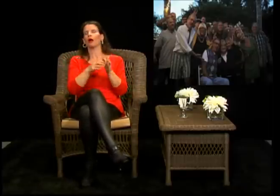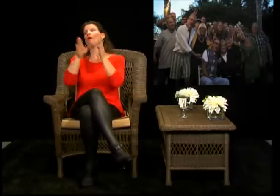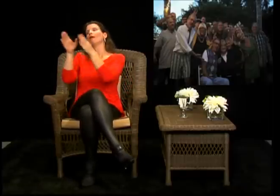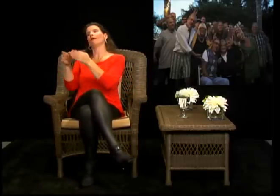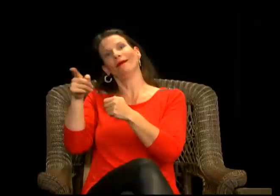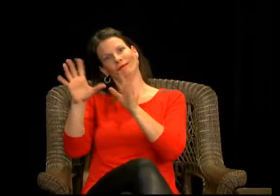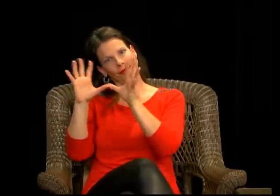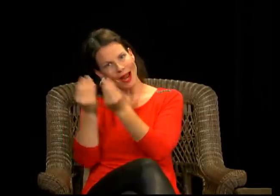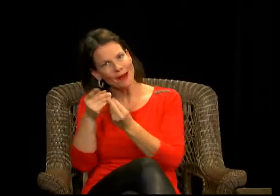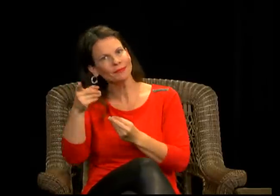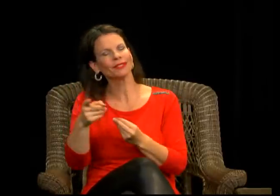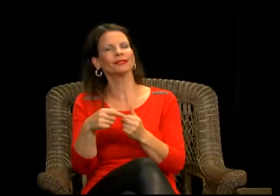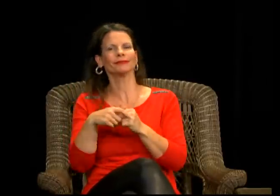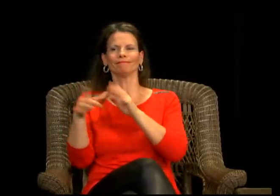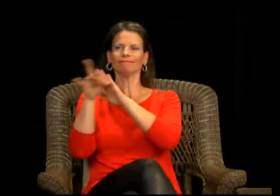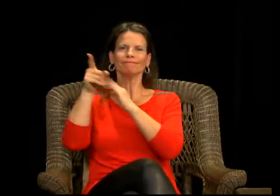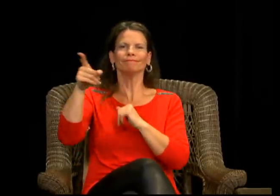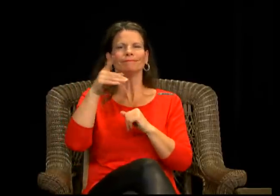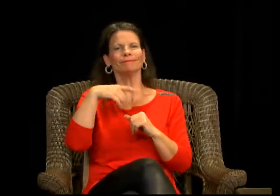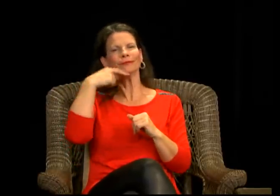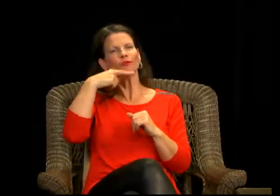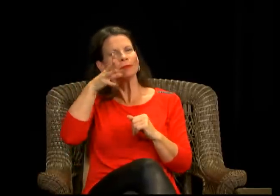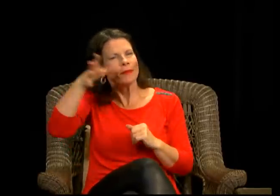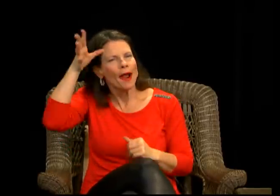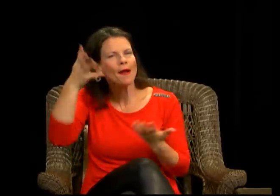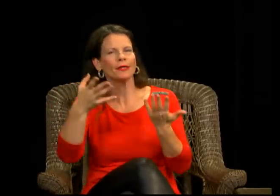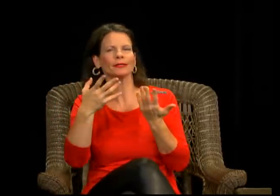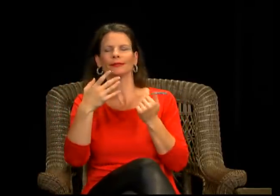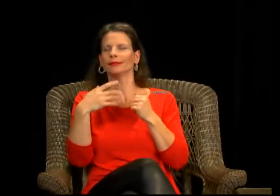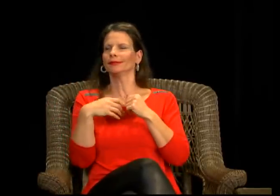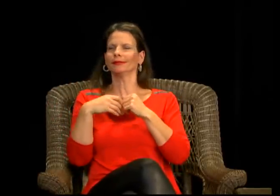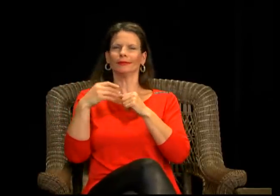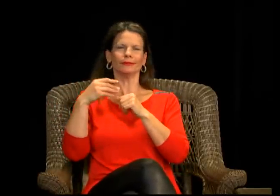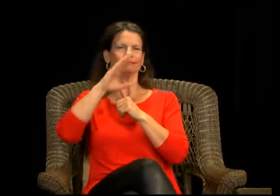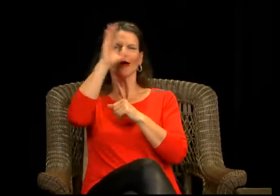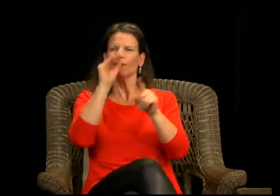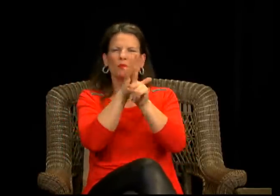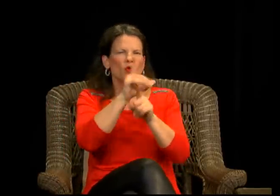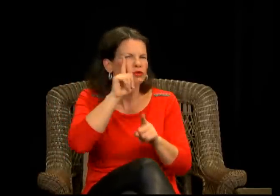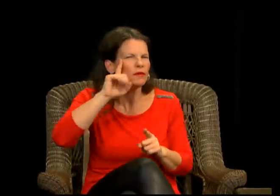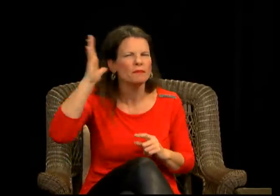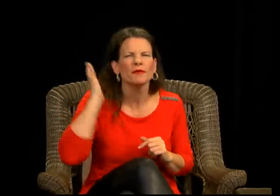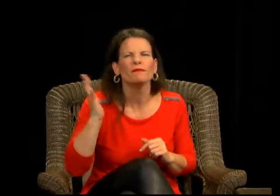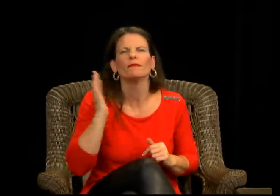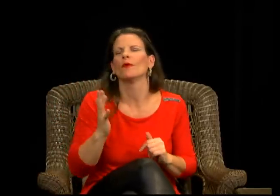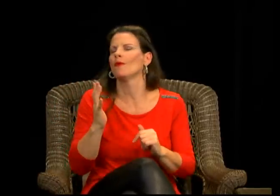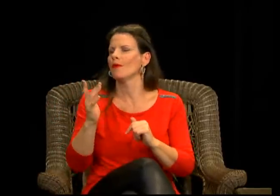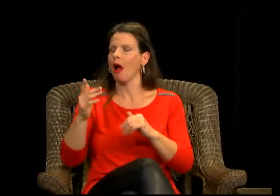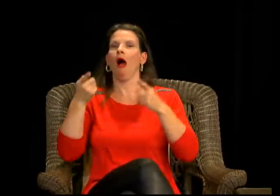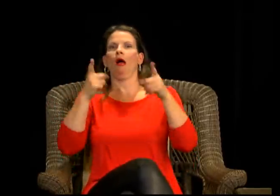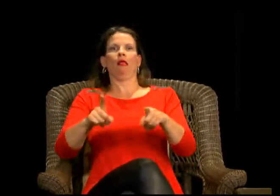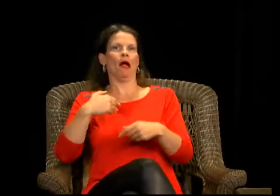they are very much involved in the deaf community. And the other one is very different. Their parents are hearing and